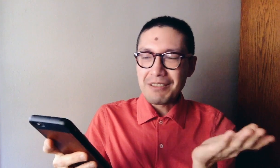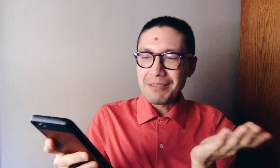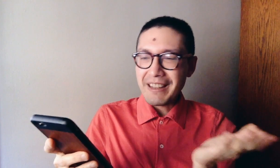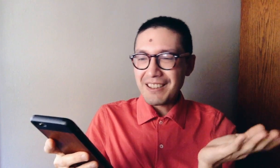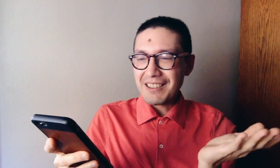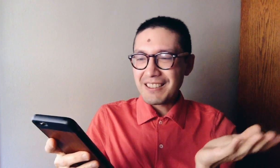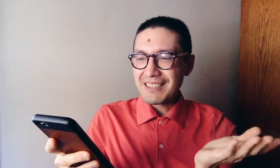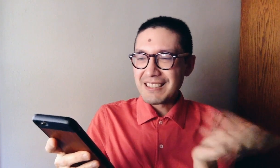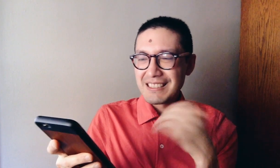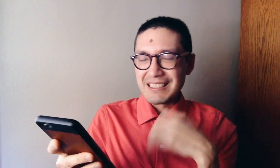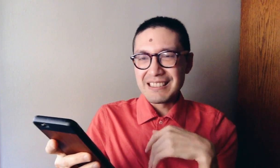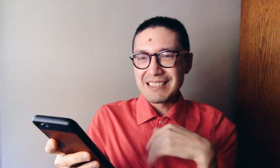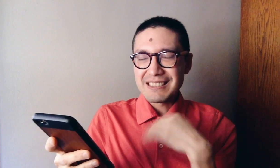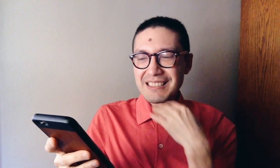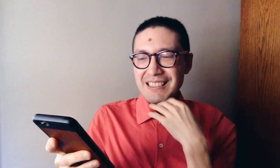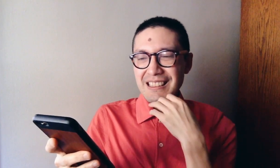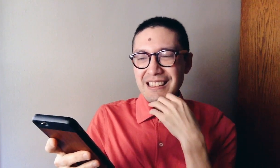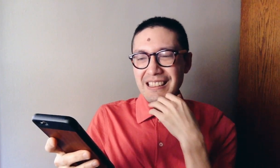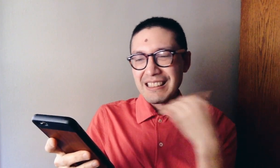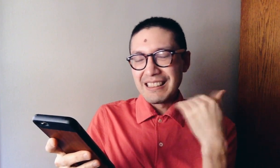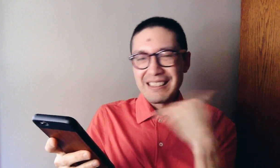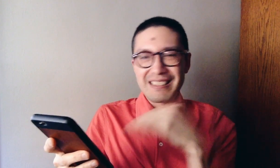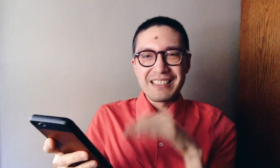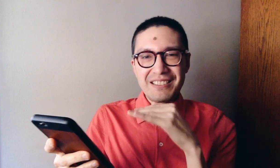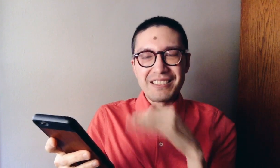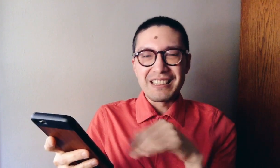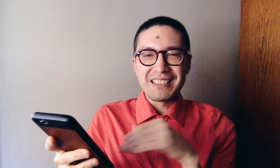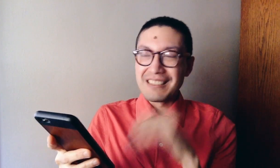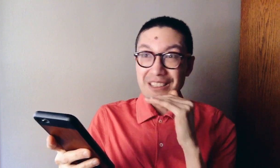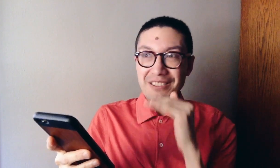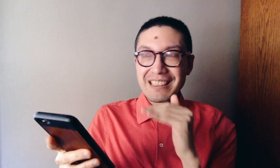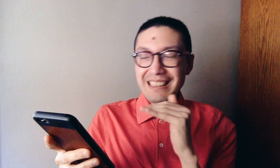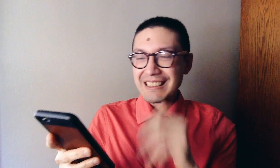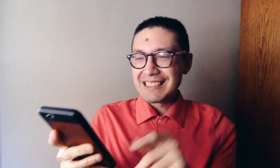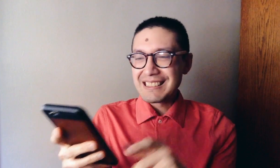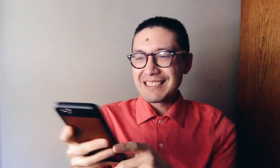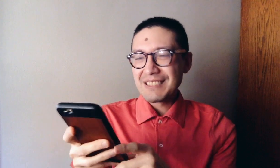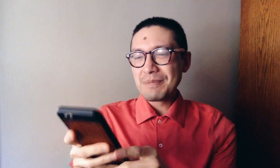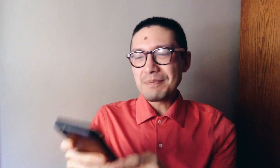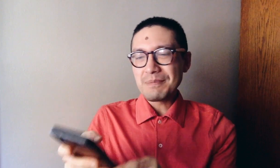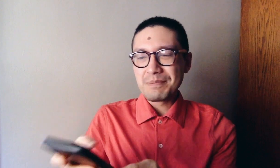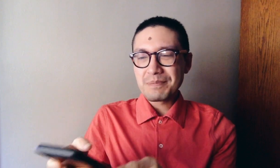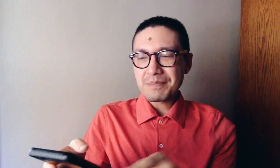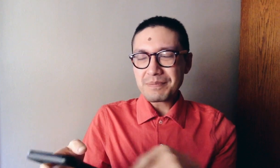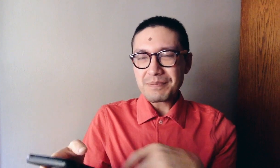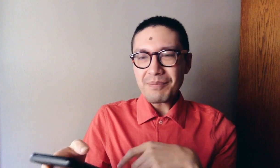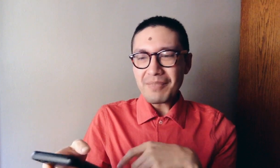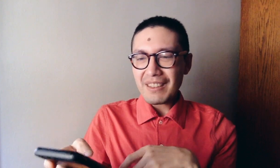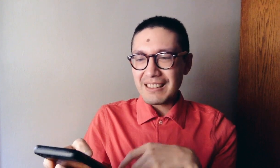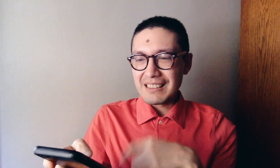repair, uh, in, you know, bit the twenties, um,